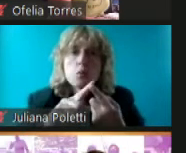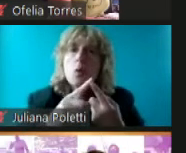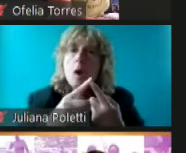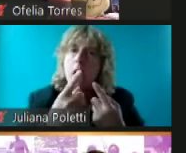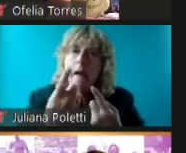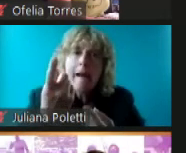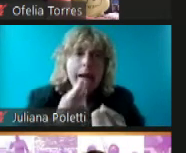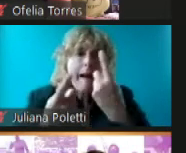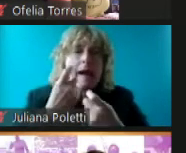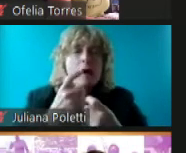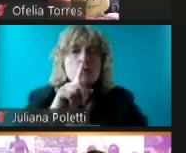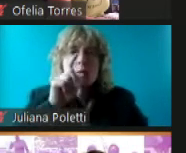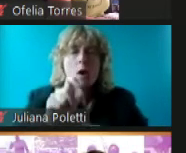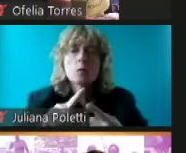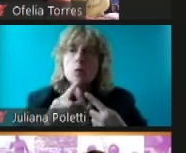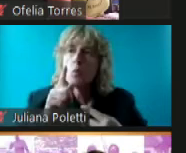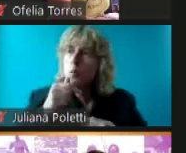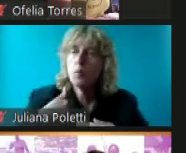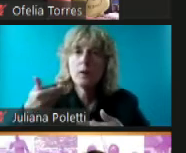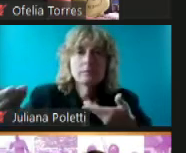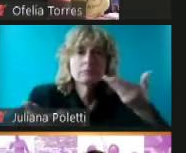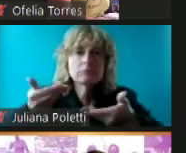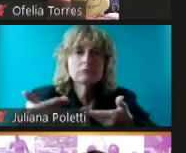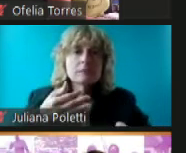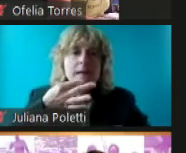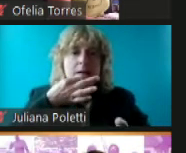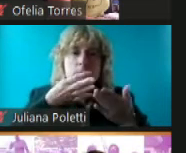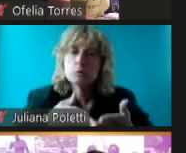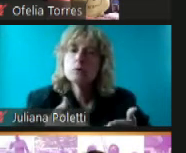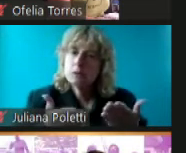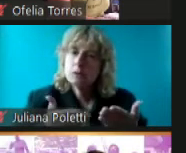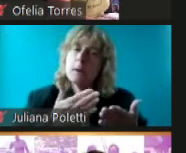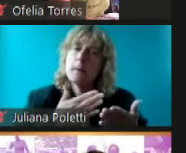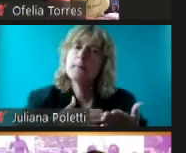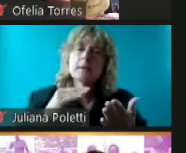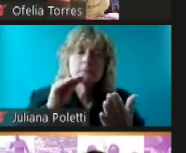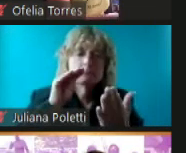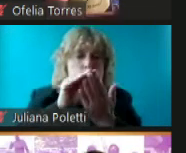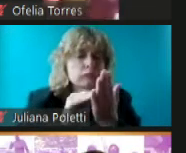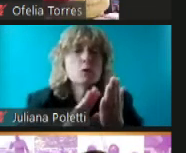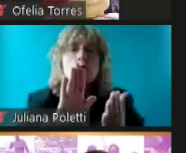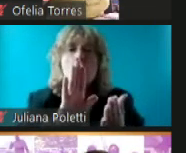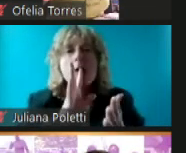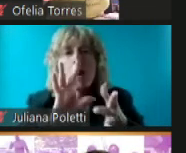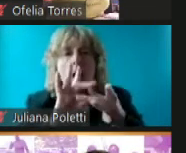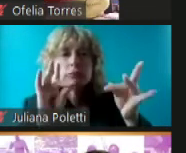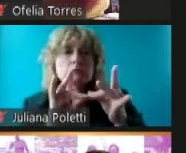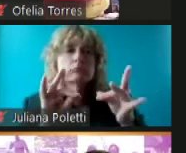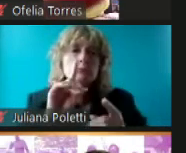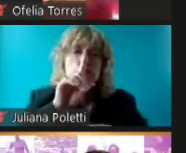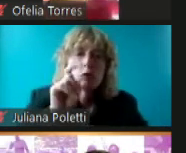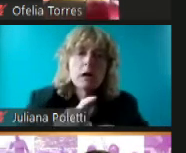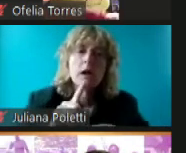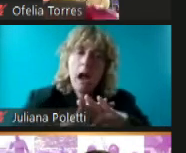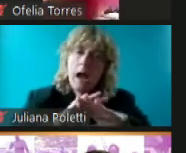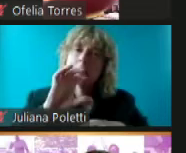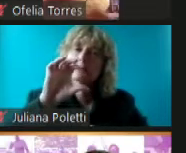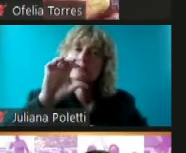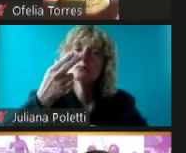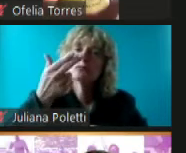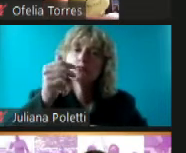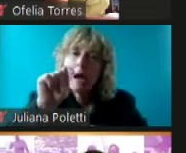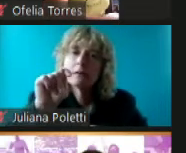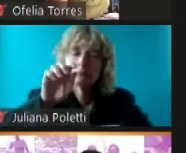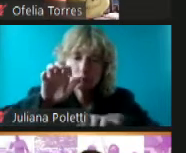please put your comments or questions in the chat amy and brooke are waiting for